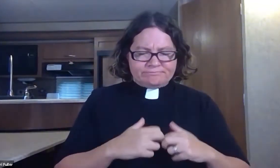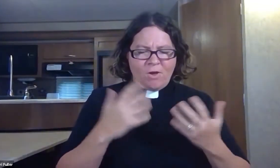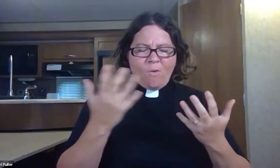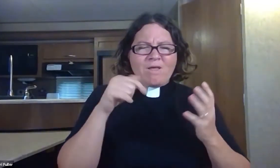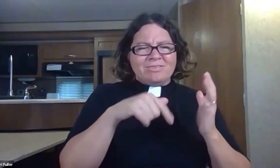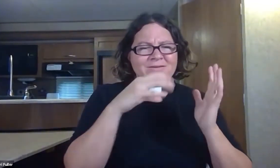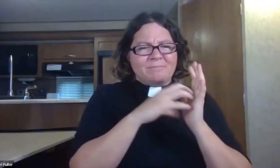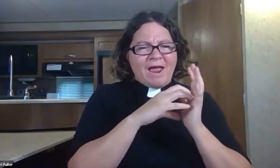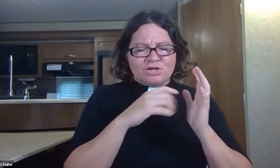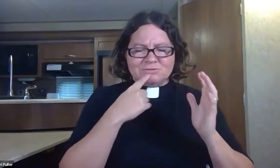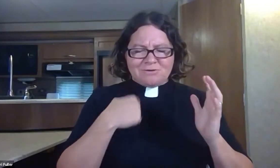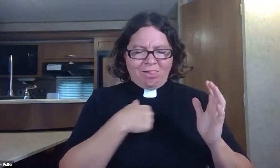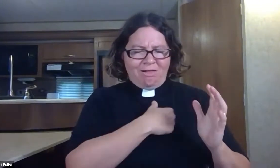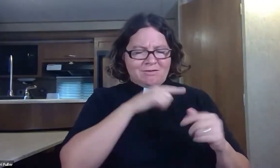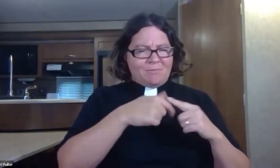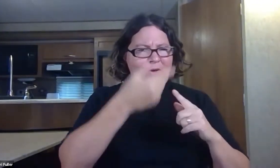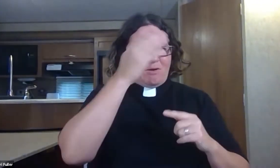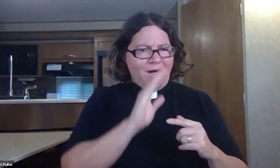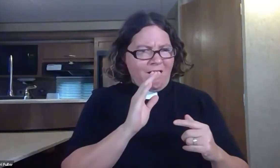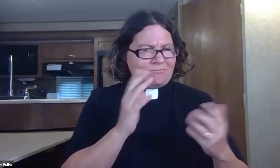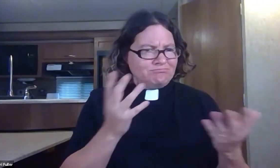what does this passage say to us about God?